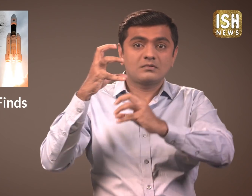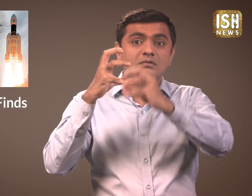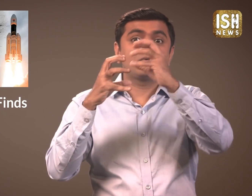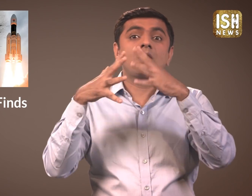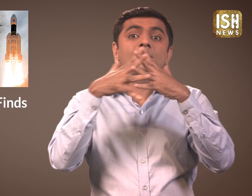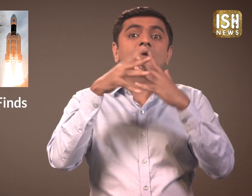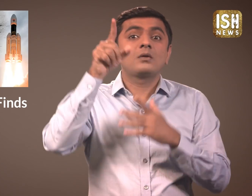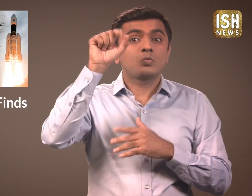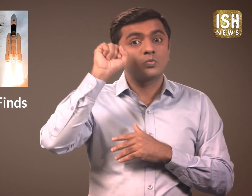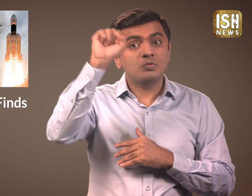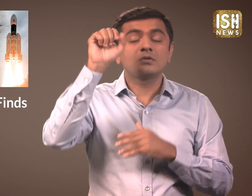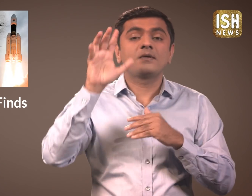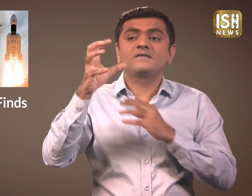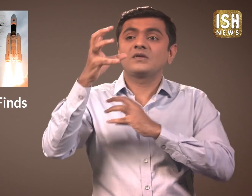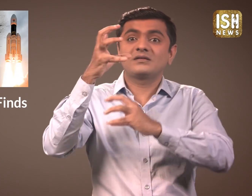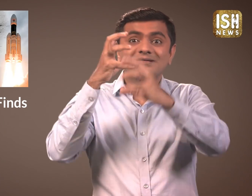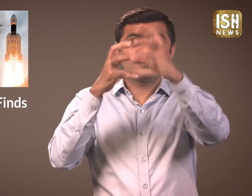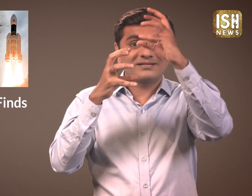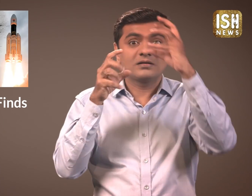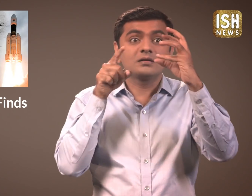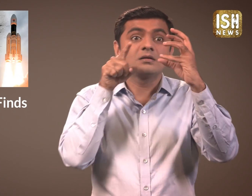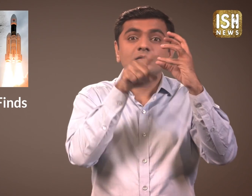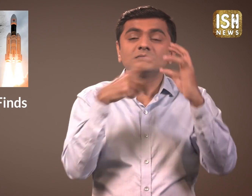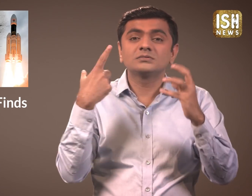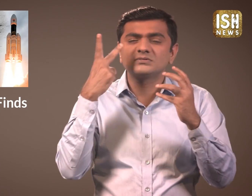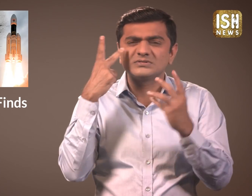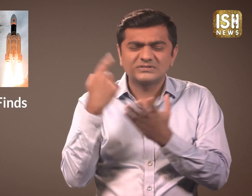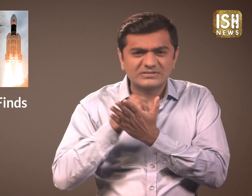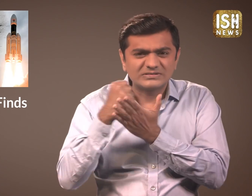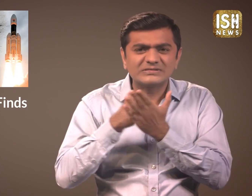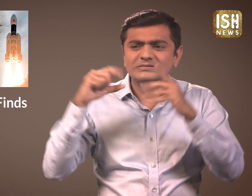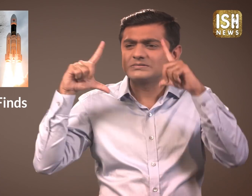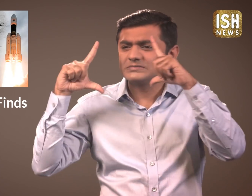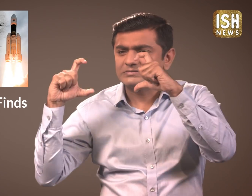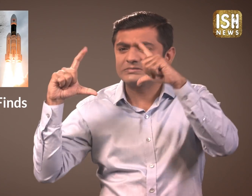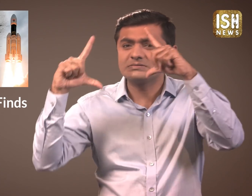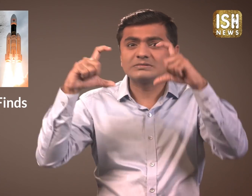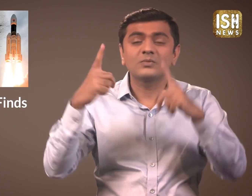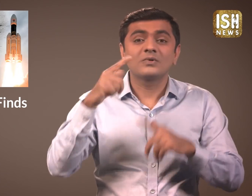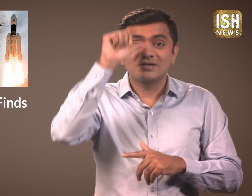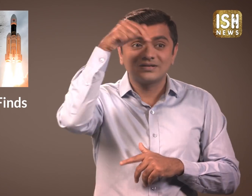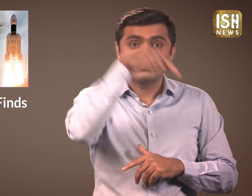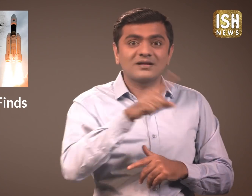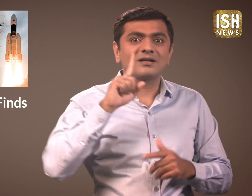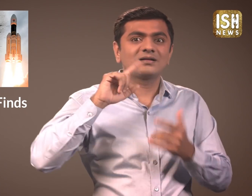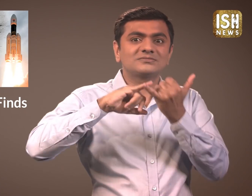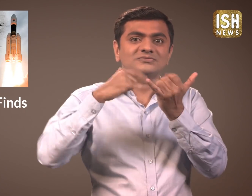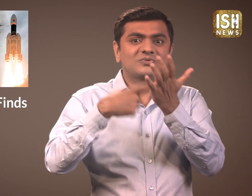around the moon to take pictures of the Lander's crash site.